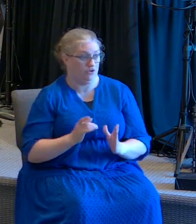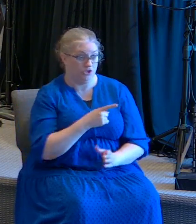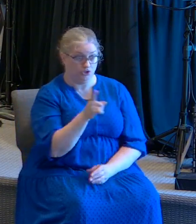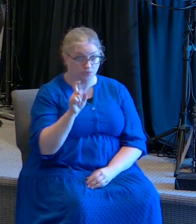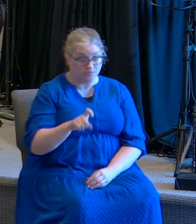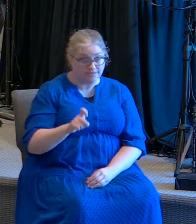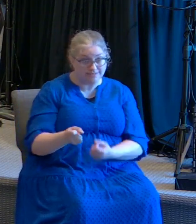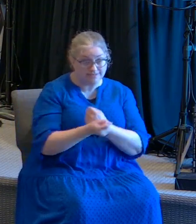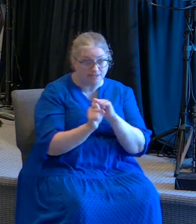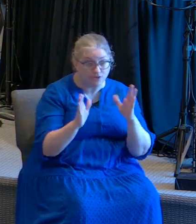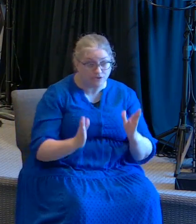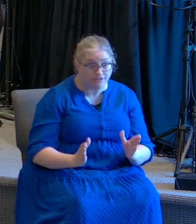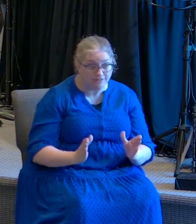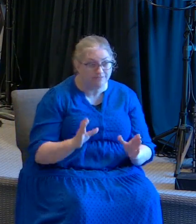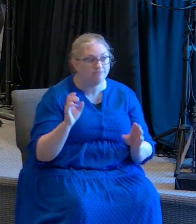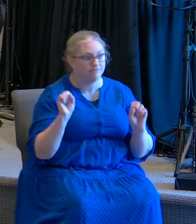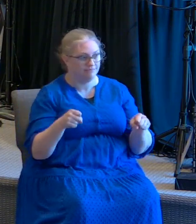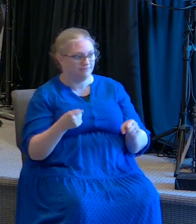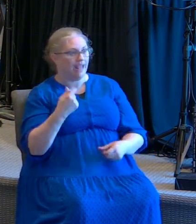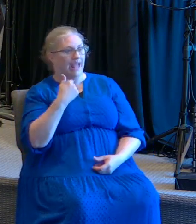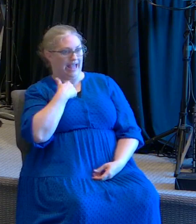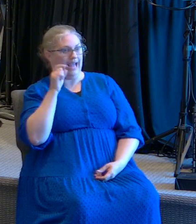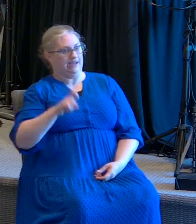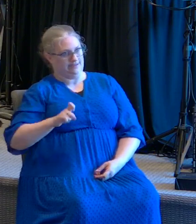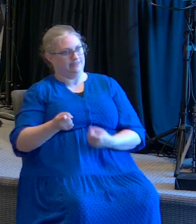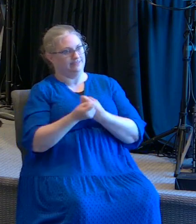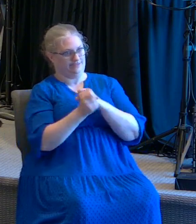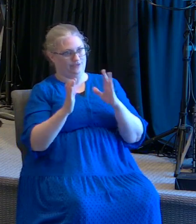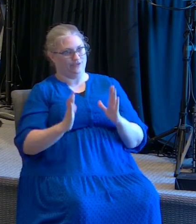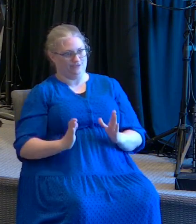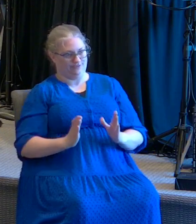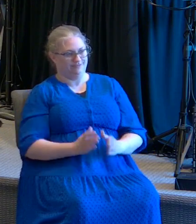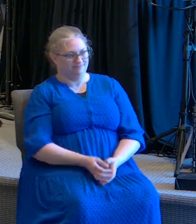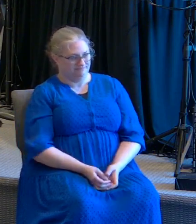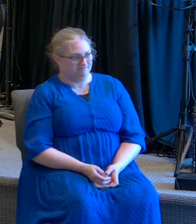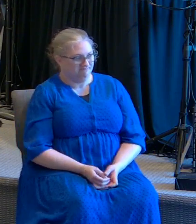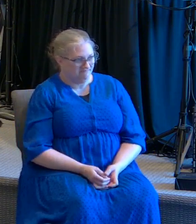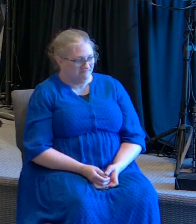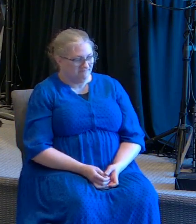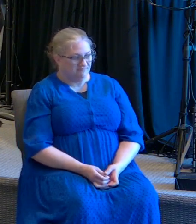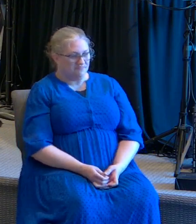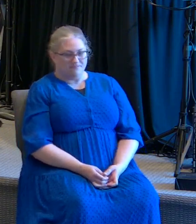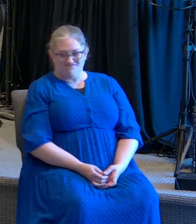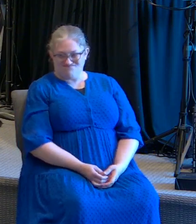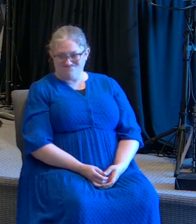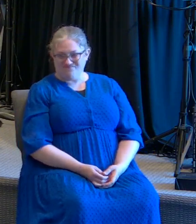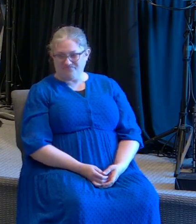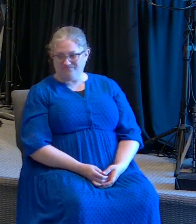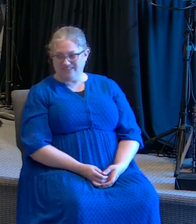aceptar los hechos reales. Él es el único Salvador. Amén. Si.